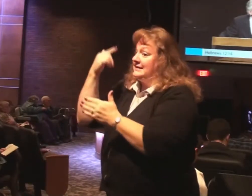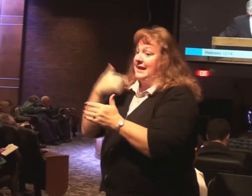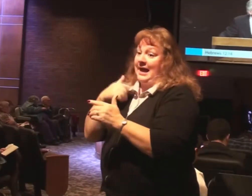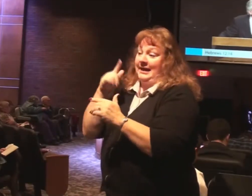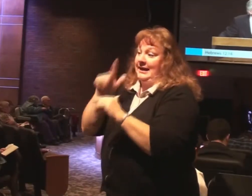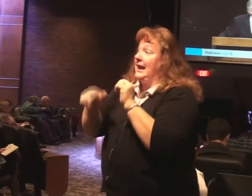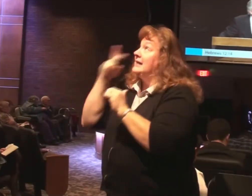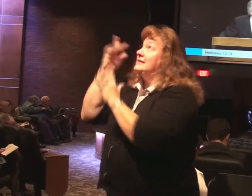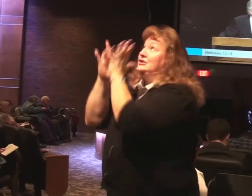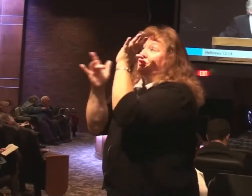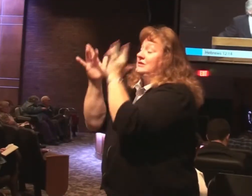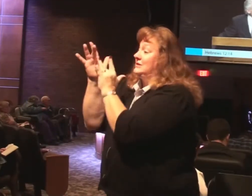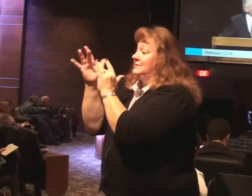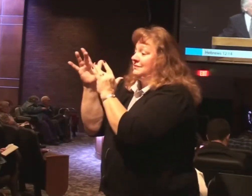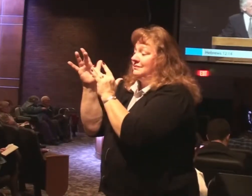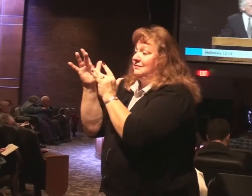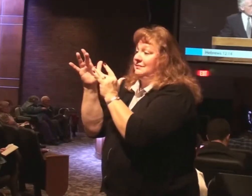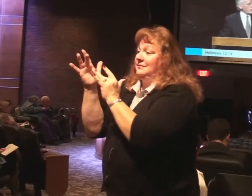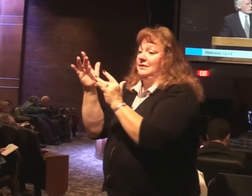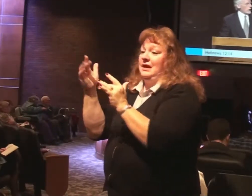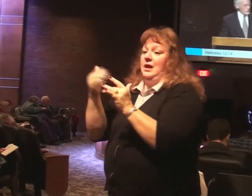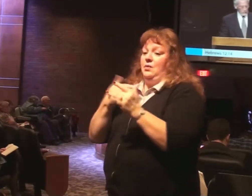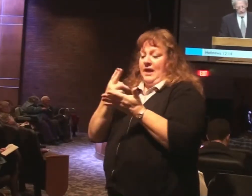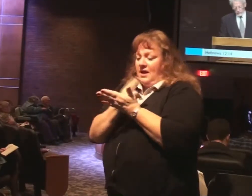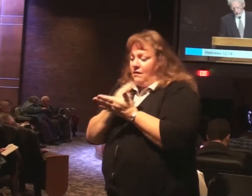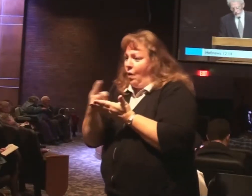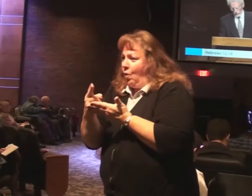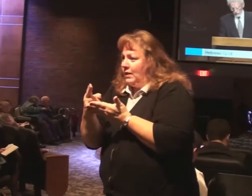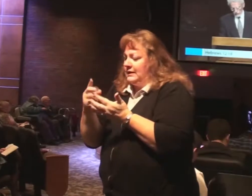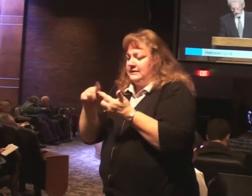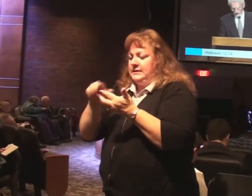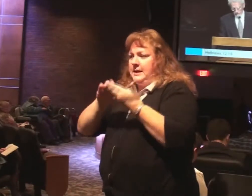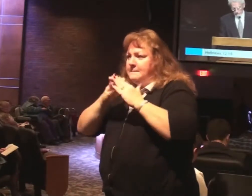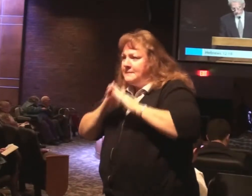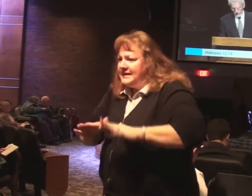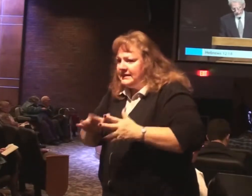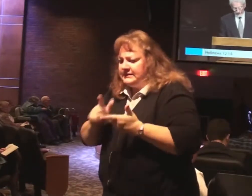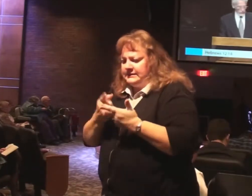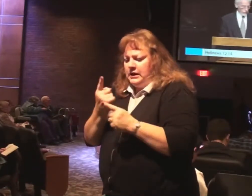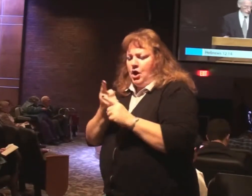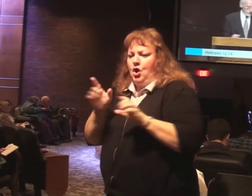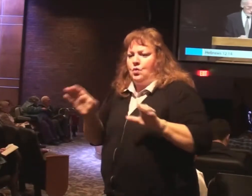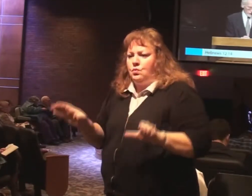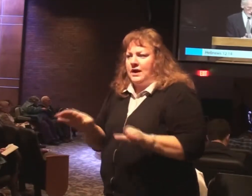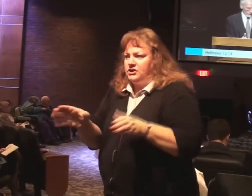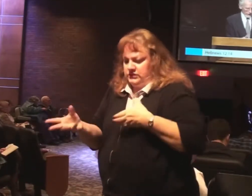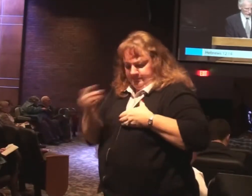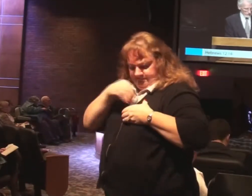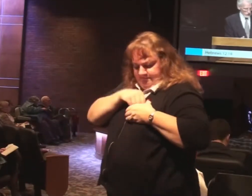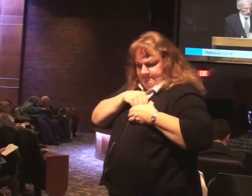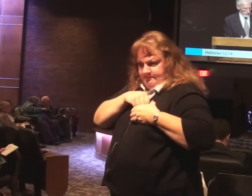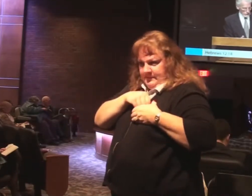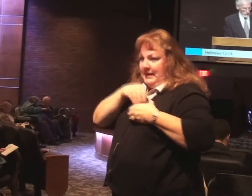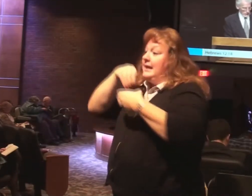You know we have holiness. Peace and righteousness. In Christ. Back up to chapter 10.